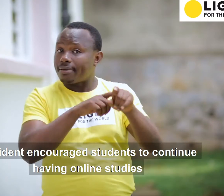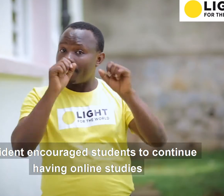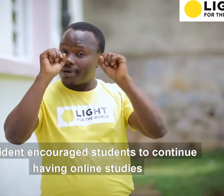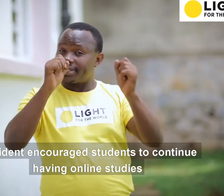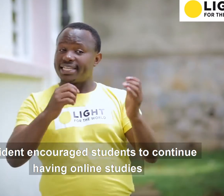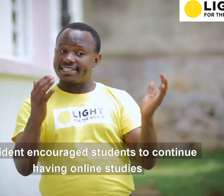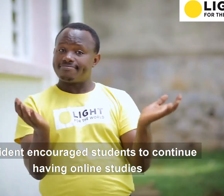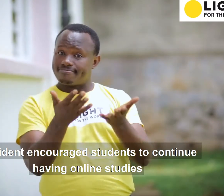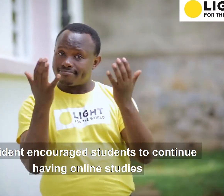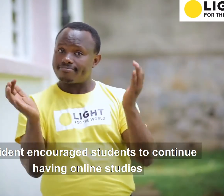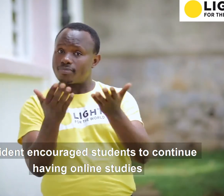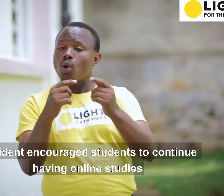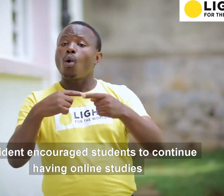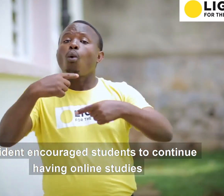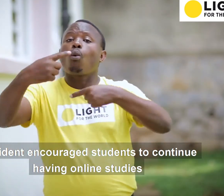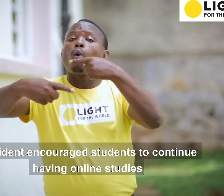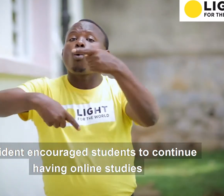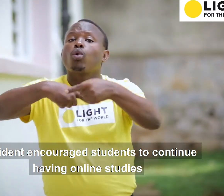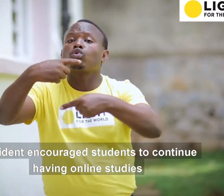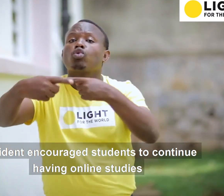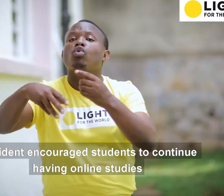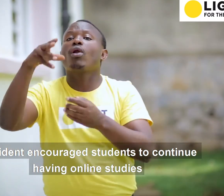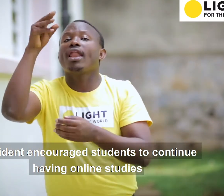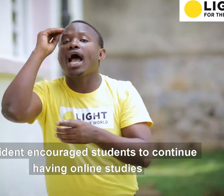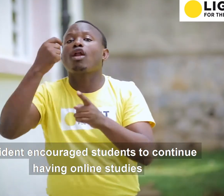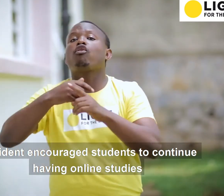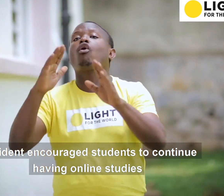7. At home, through TVs, radios and WhatsApp.